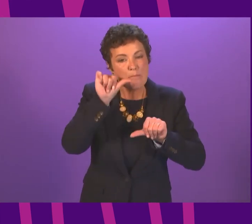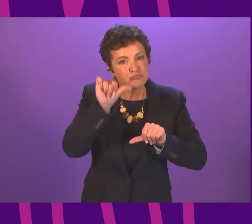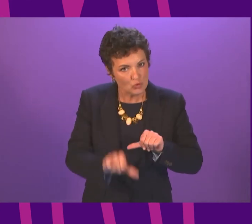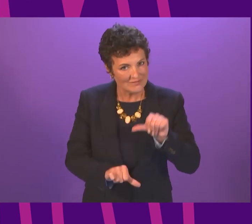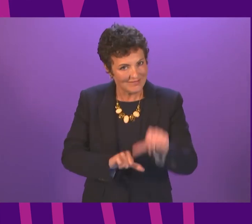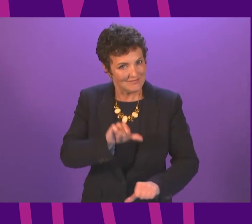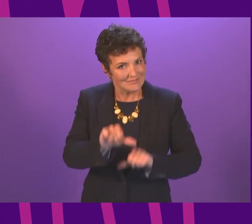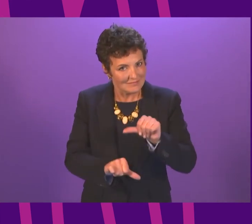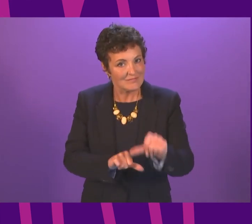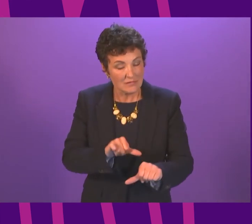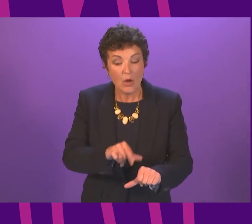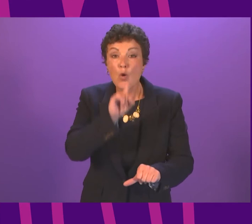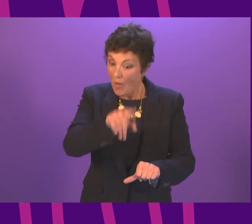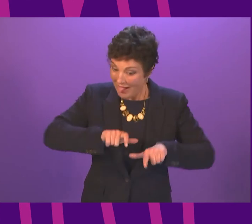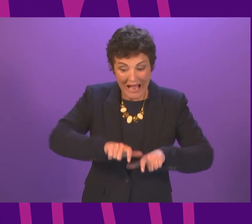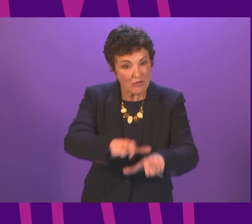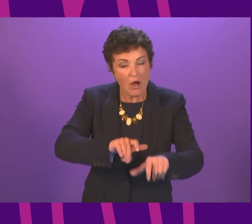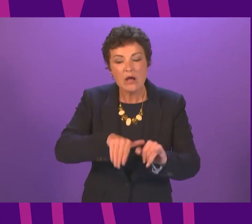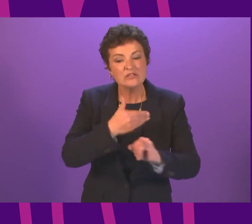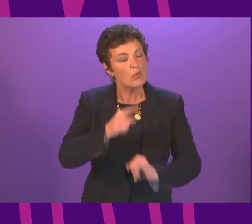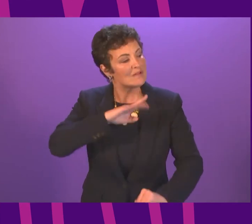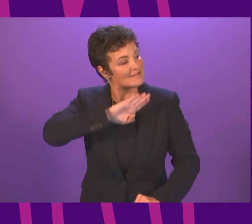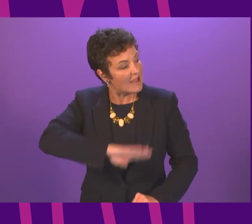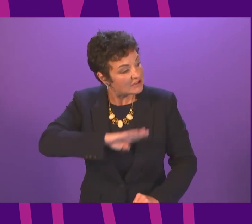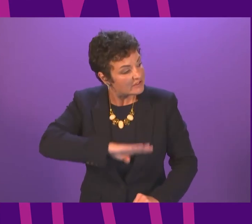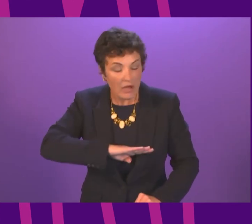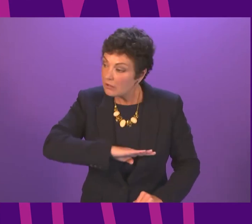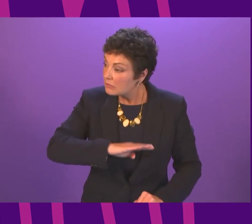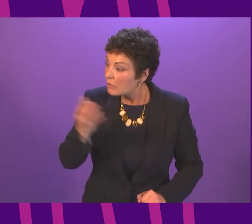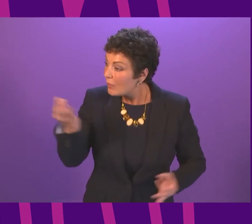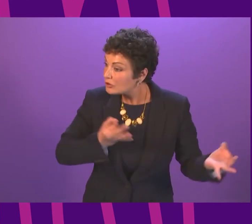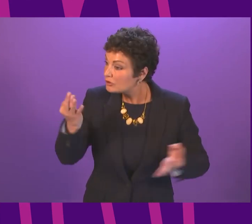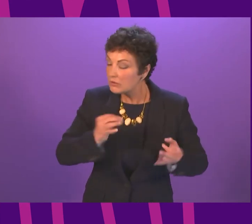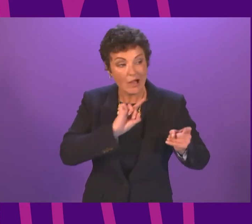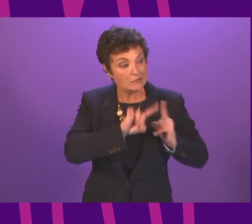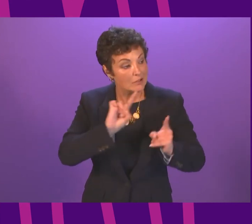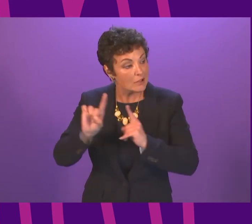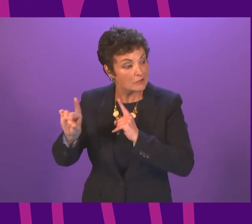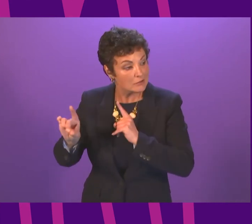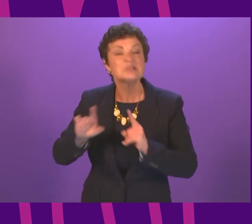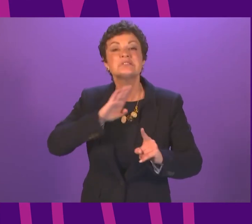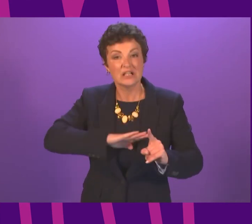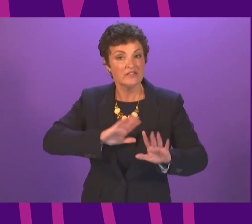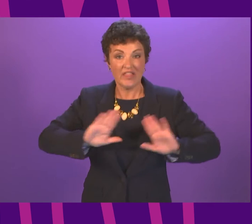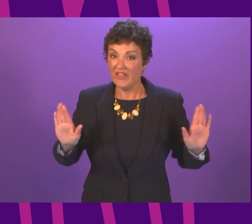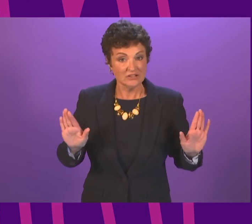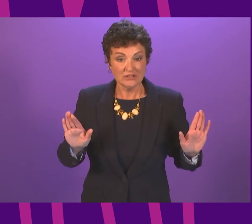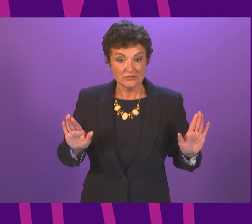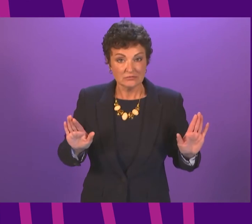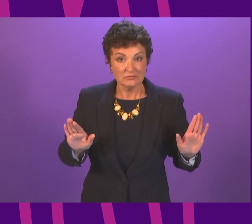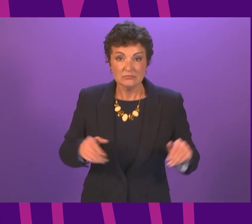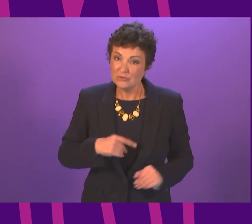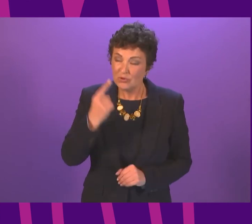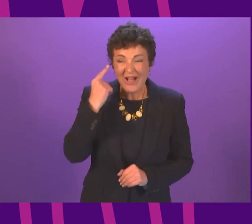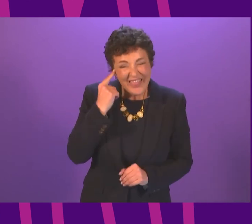continue until we feel that we have got to the point where all questions that can be answered have been answered. So, I think it is a